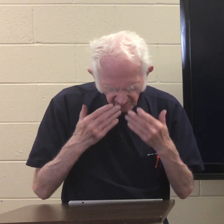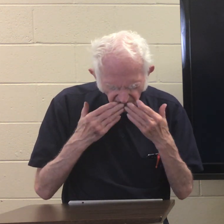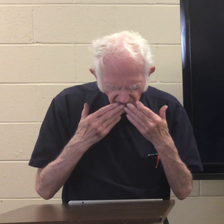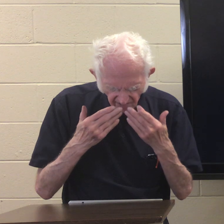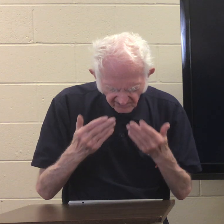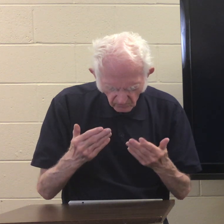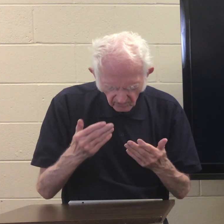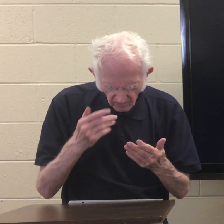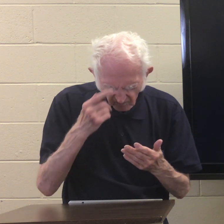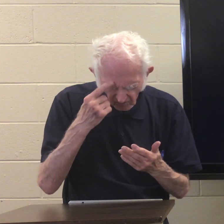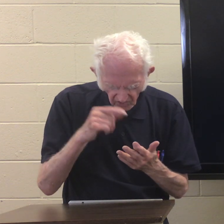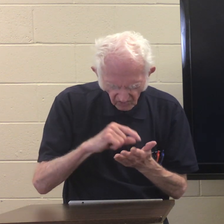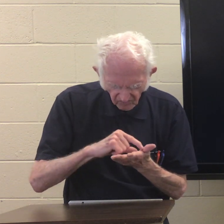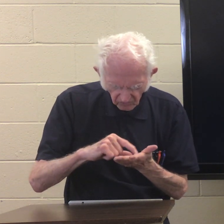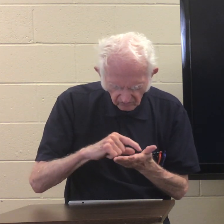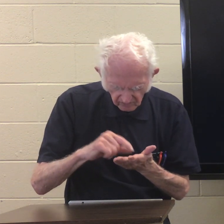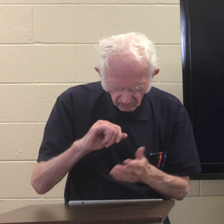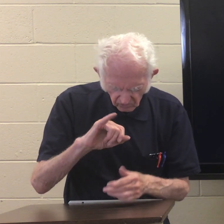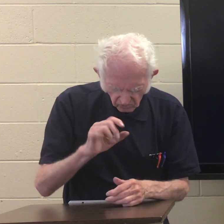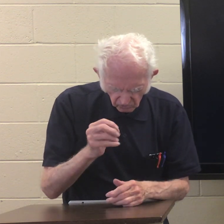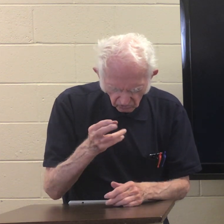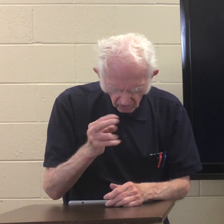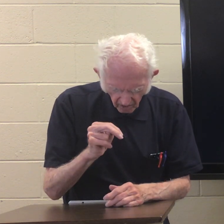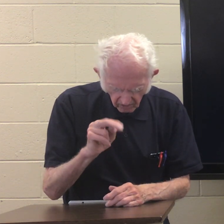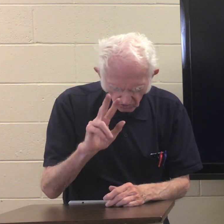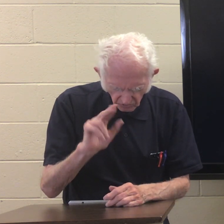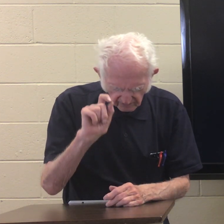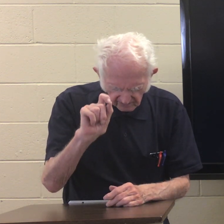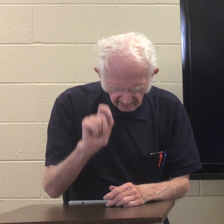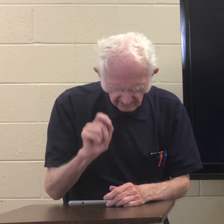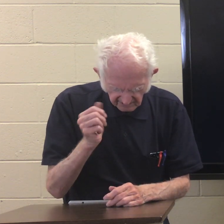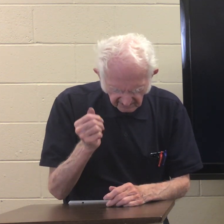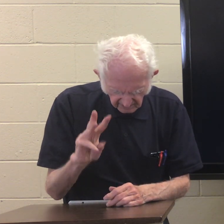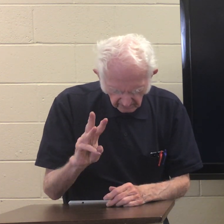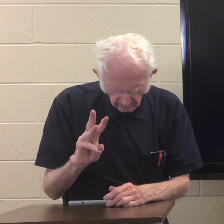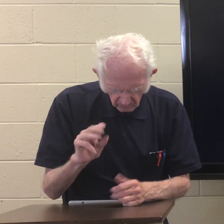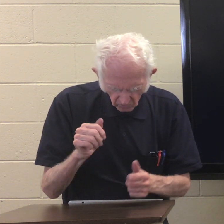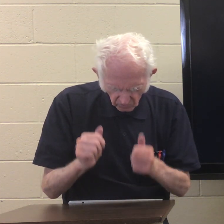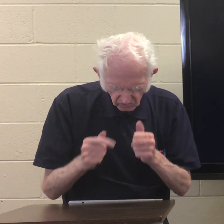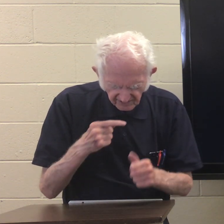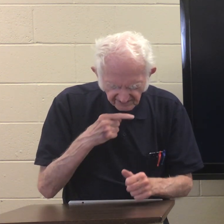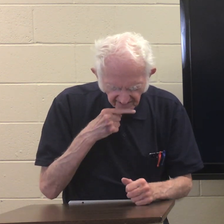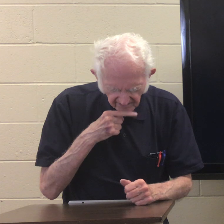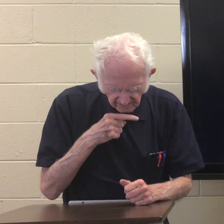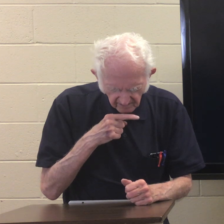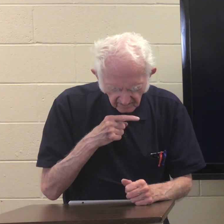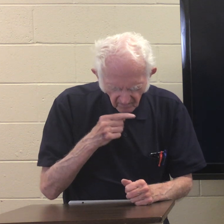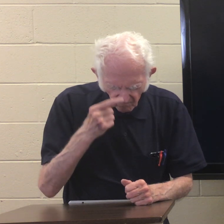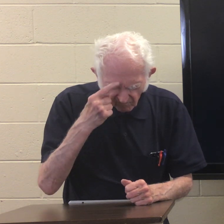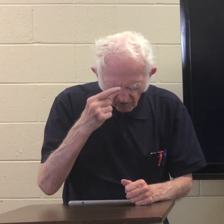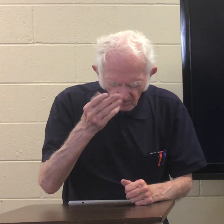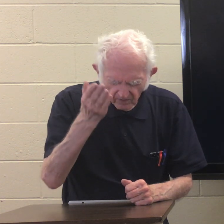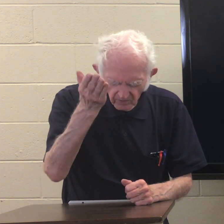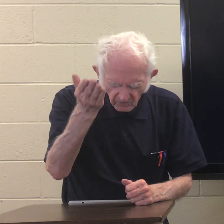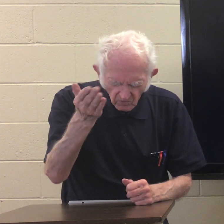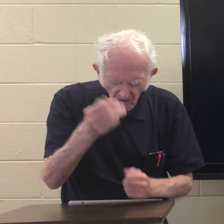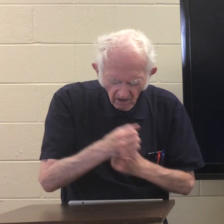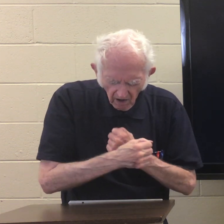we thank you for the verse John 316 which says for